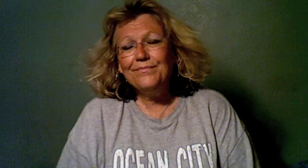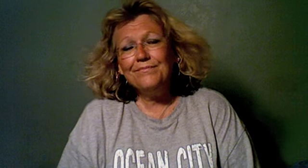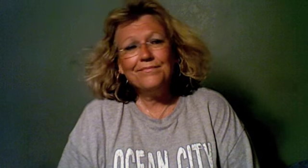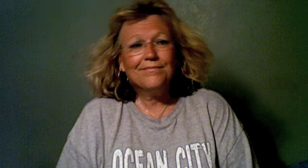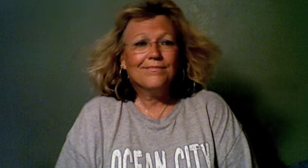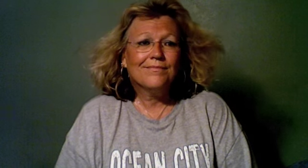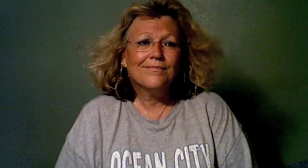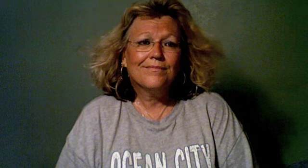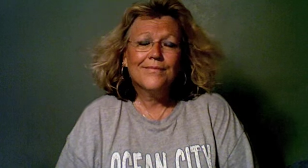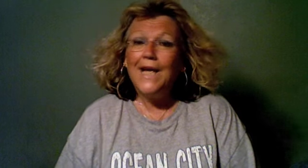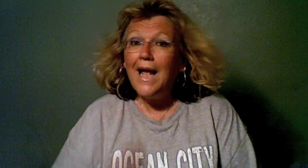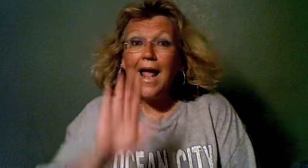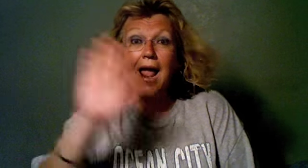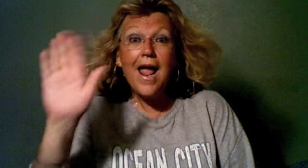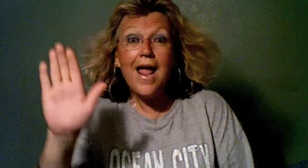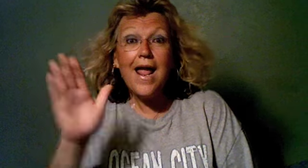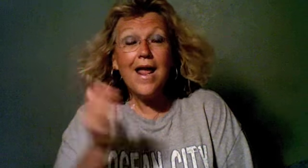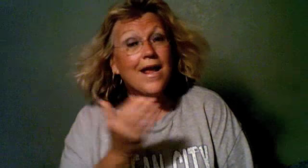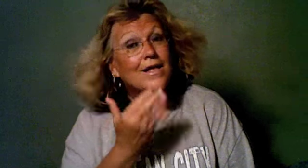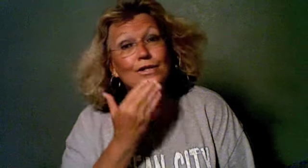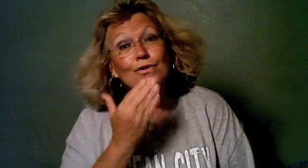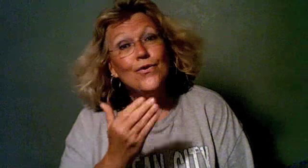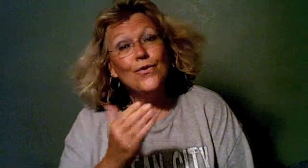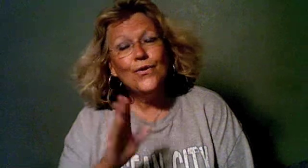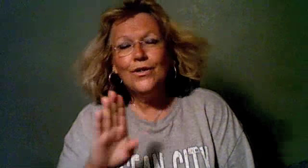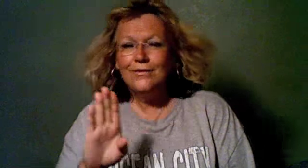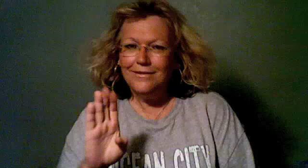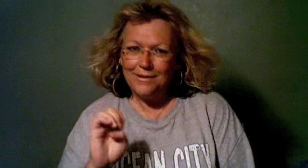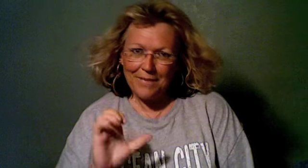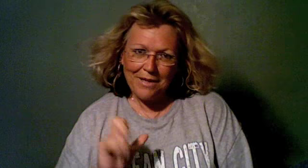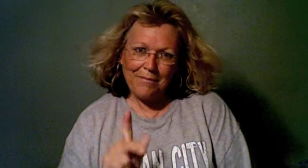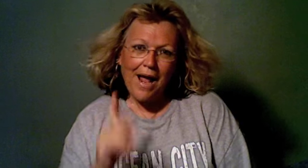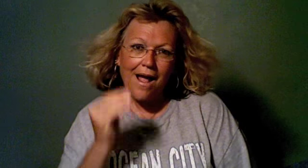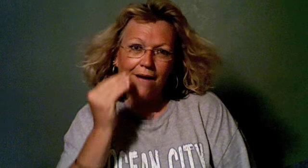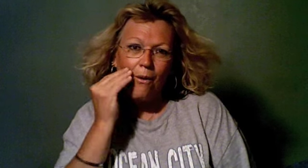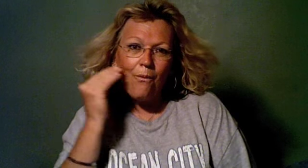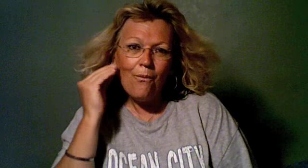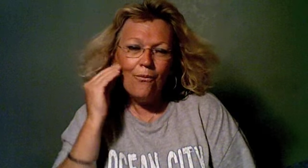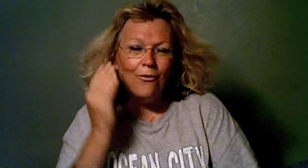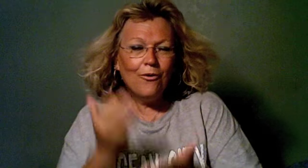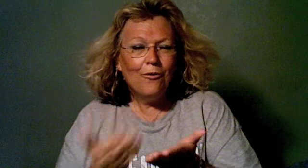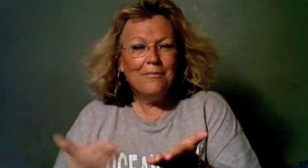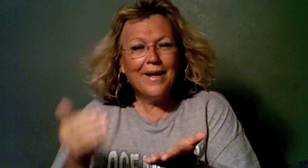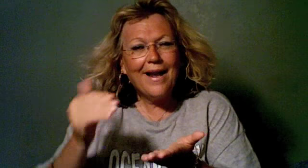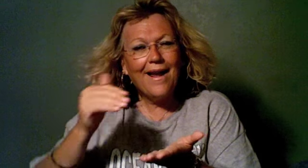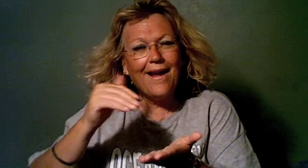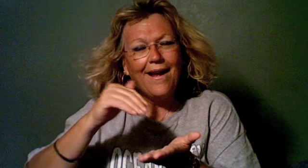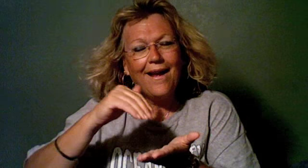Hey, it's good to be back home again.